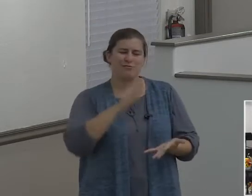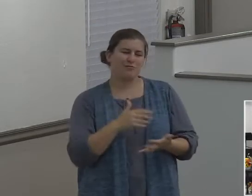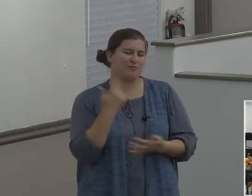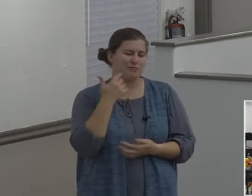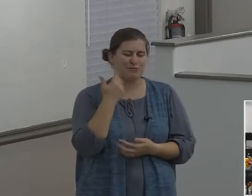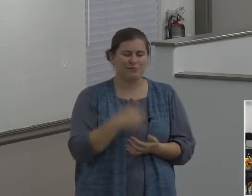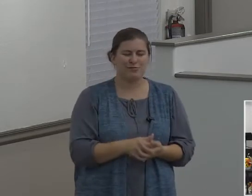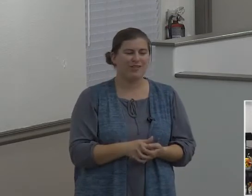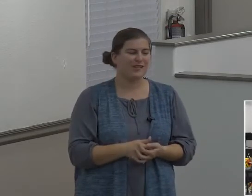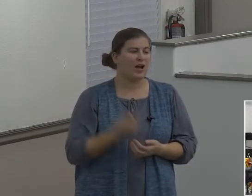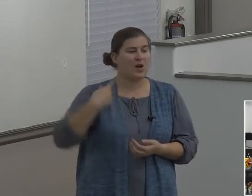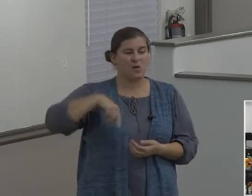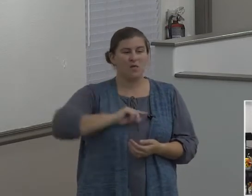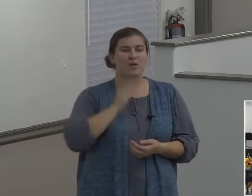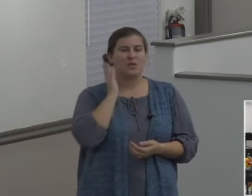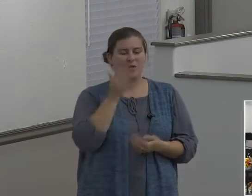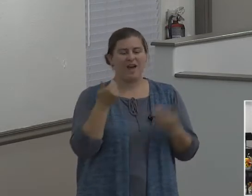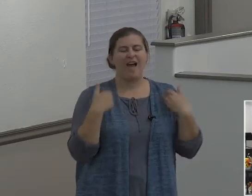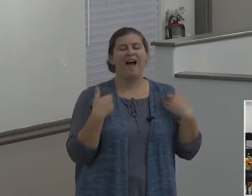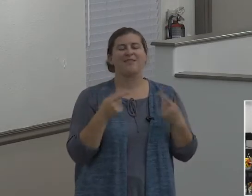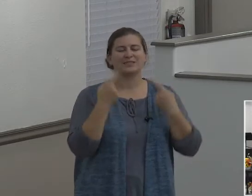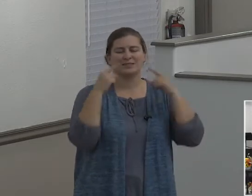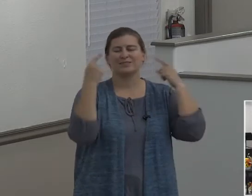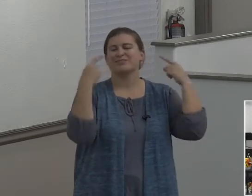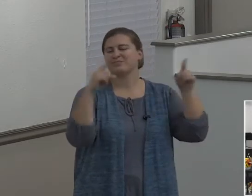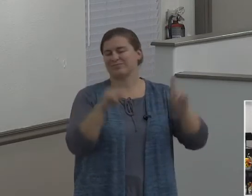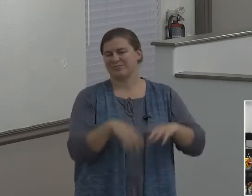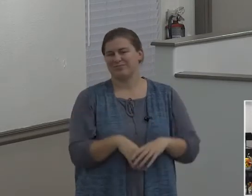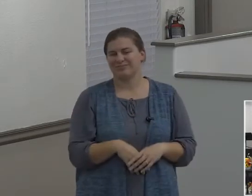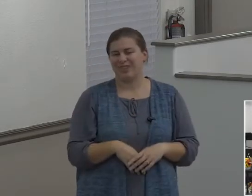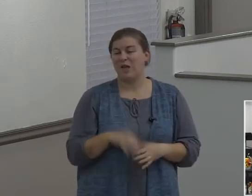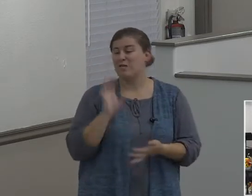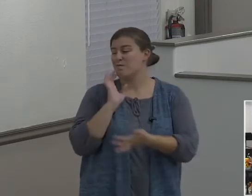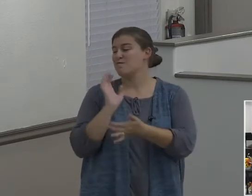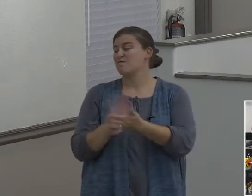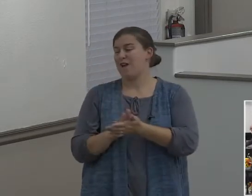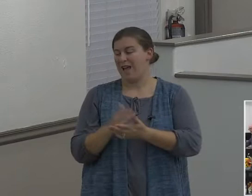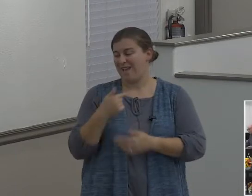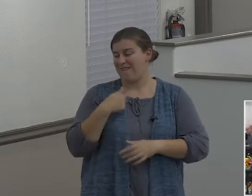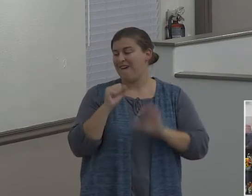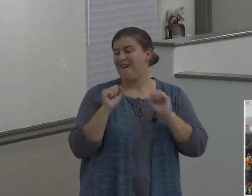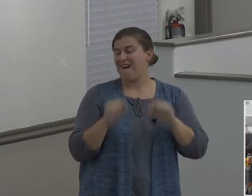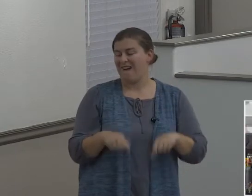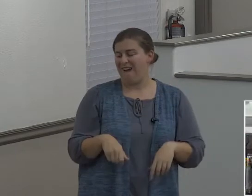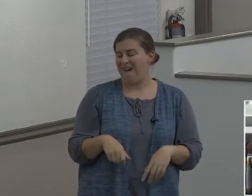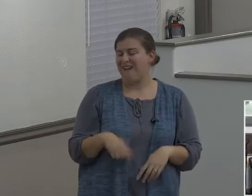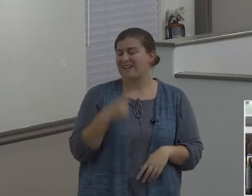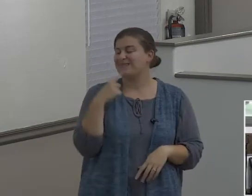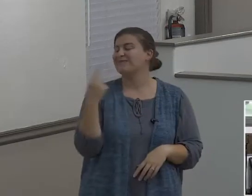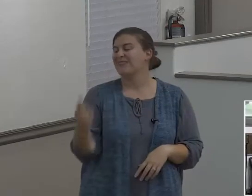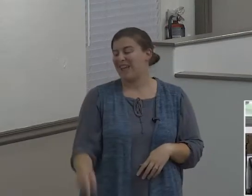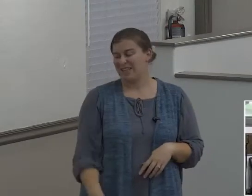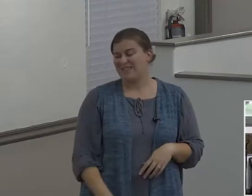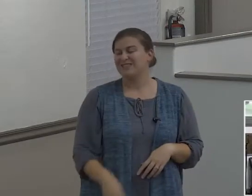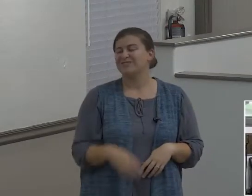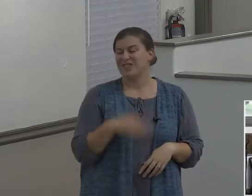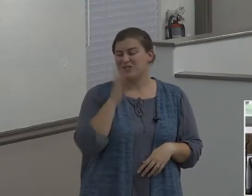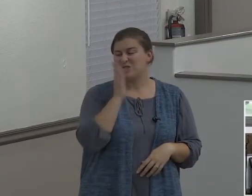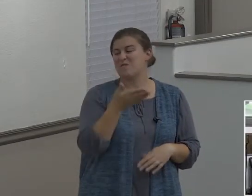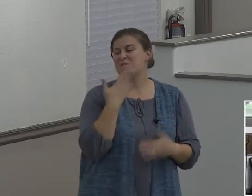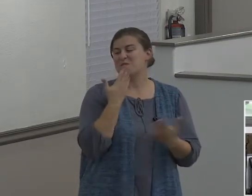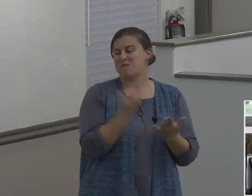this is going to turn out. You watch. Honey, I can just hear, Mrs. Lot, yes siree, this is going to go great.